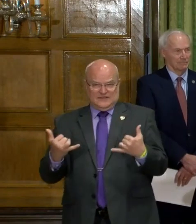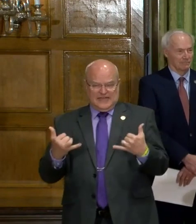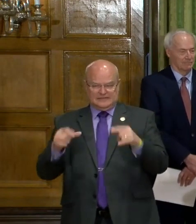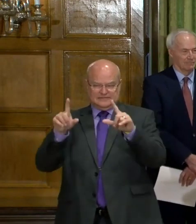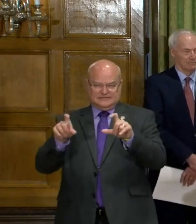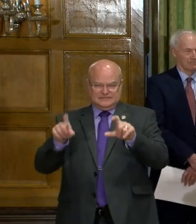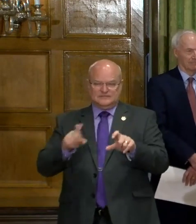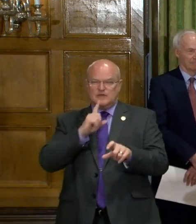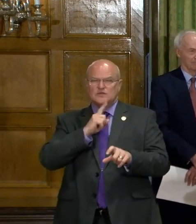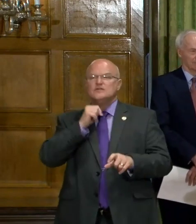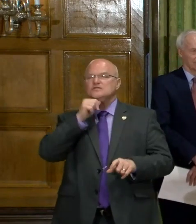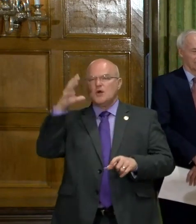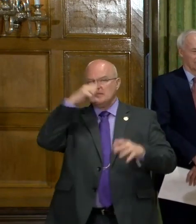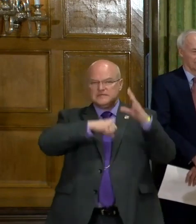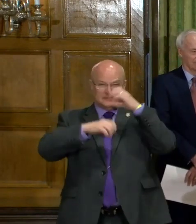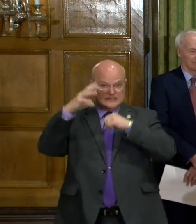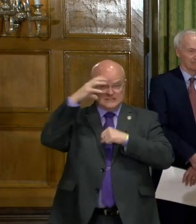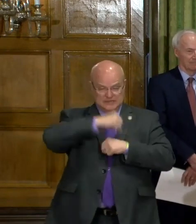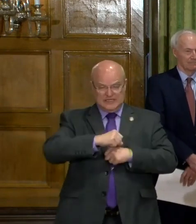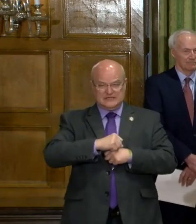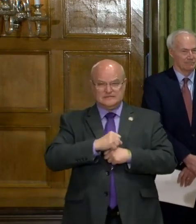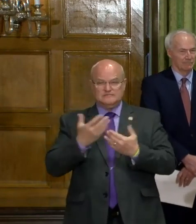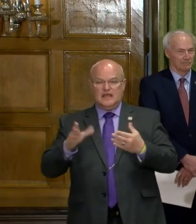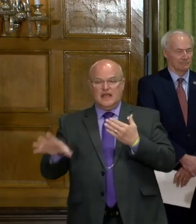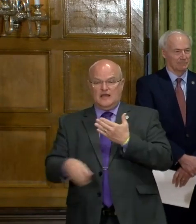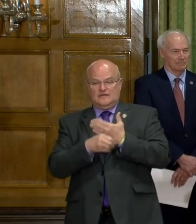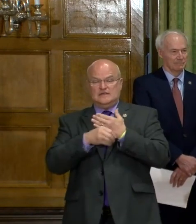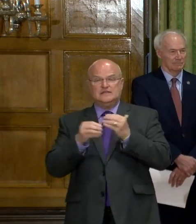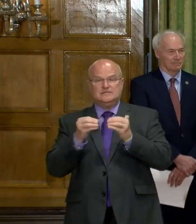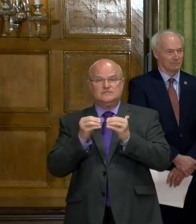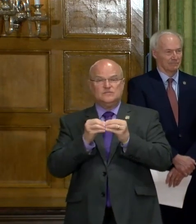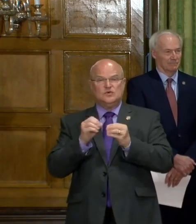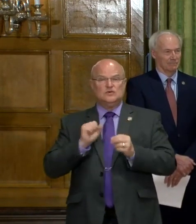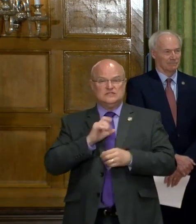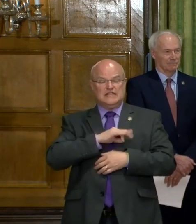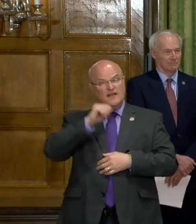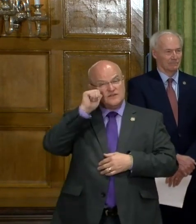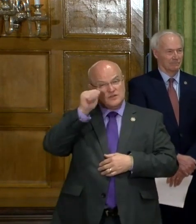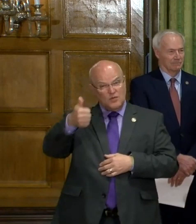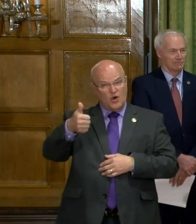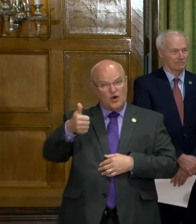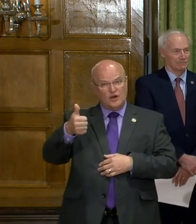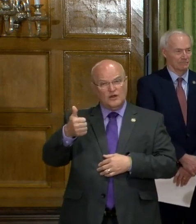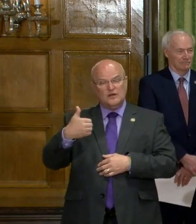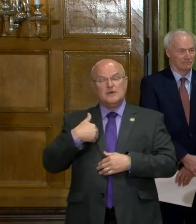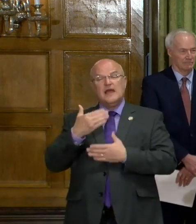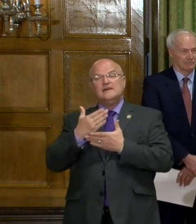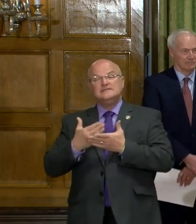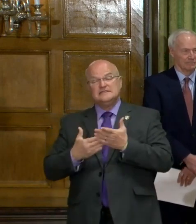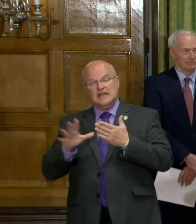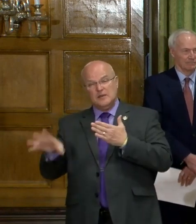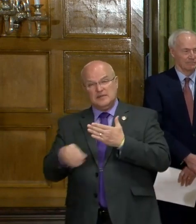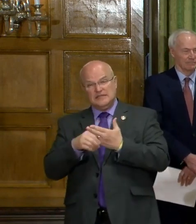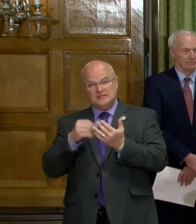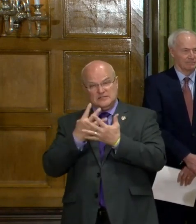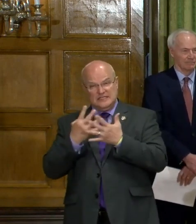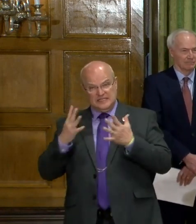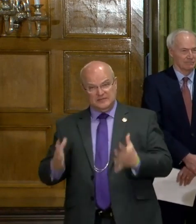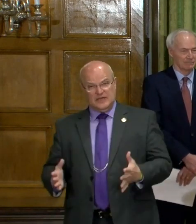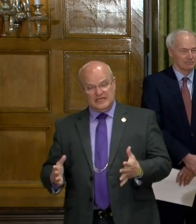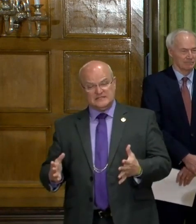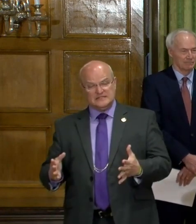to make sure we don't miss any staff. So we may have additional staff tomorrow. We may have some additional inmates.